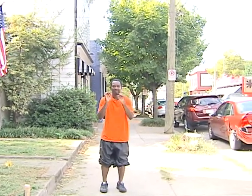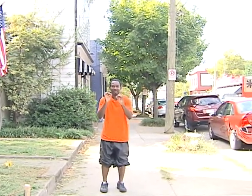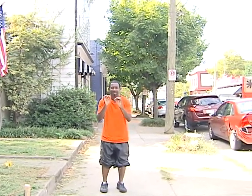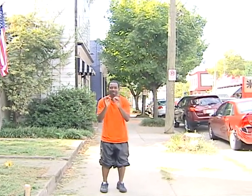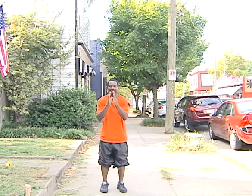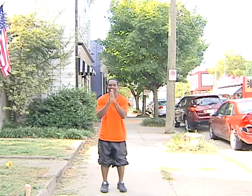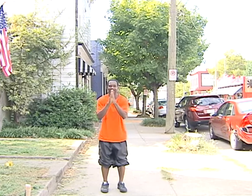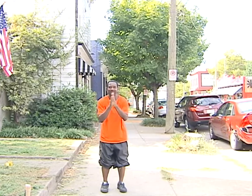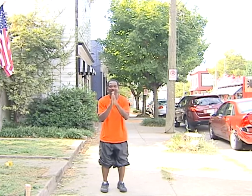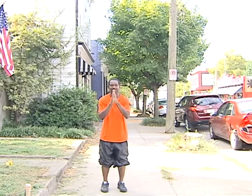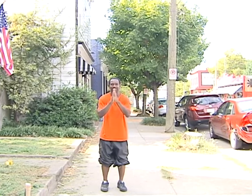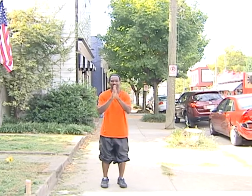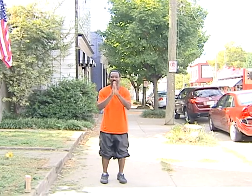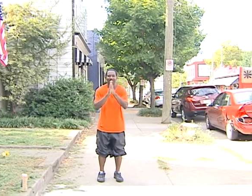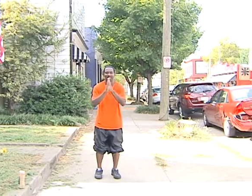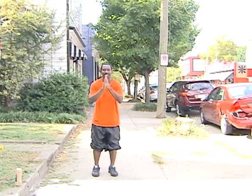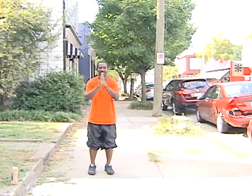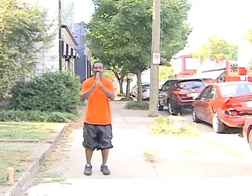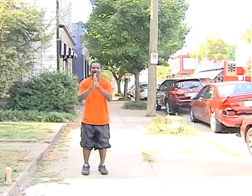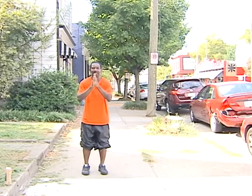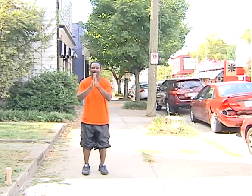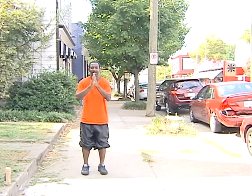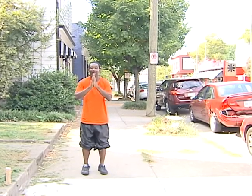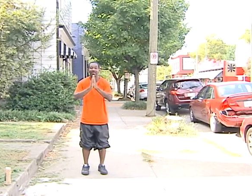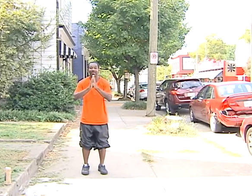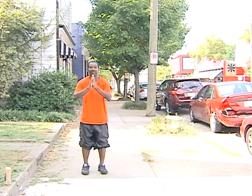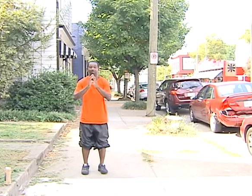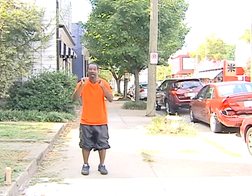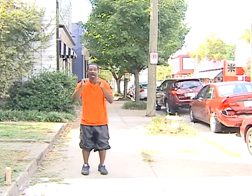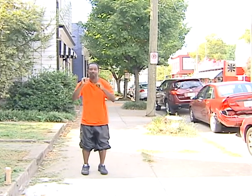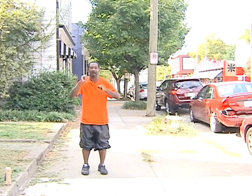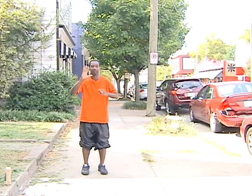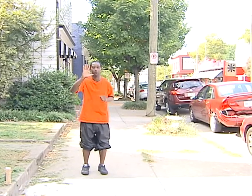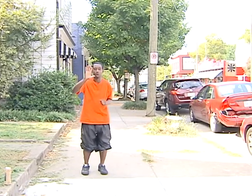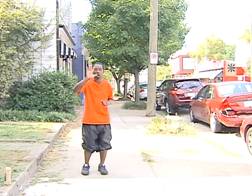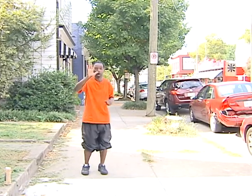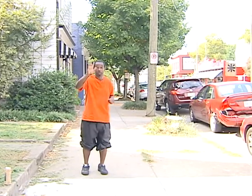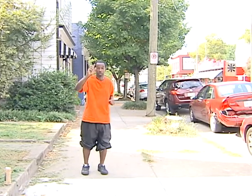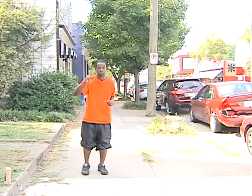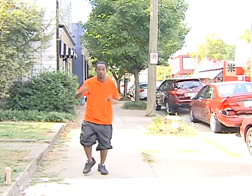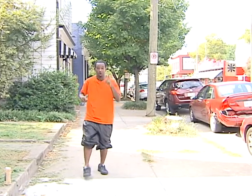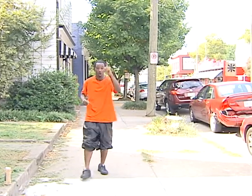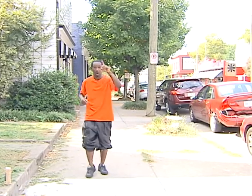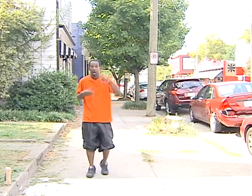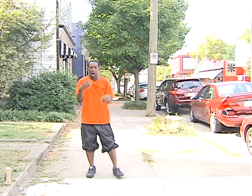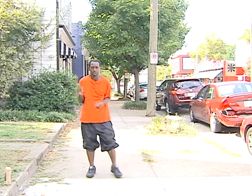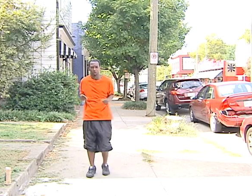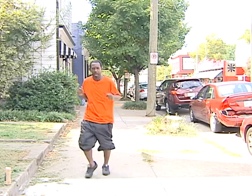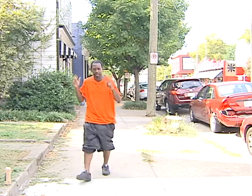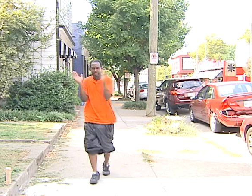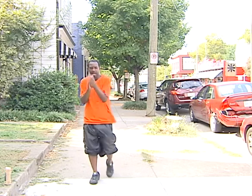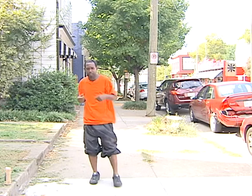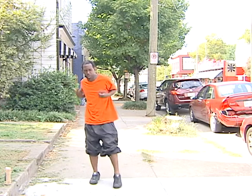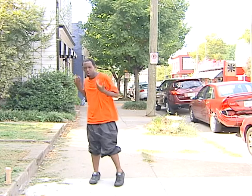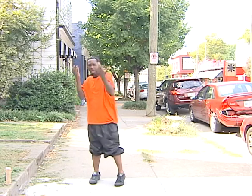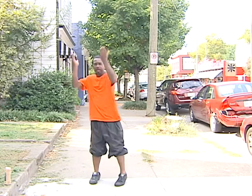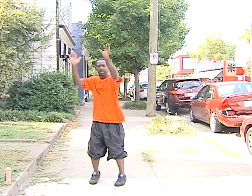Let's do it man. Five, a four, a three, two, one. A Kool-Aid dance, Kool-Aid dance.